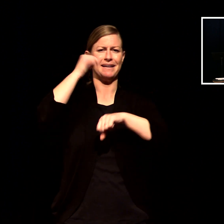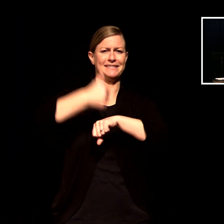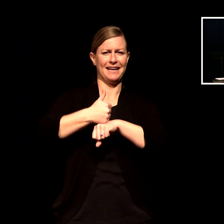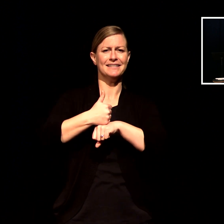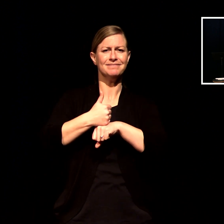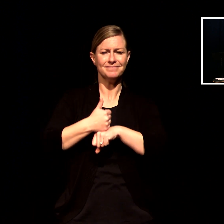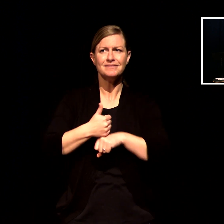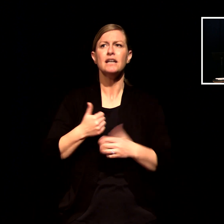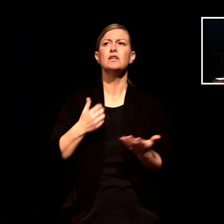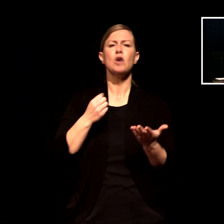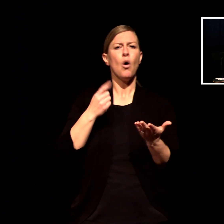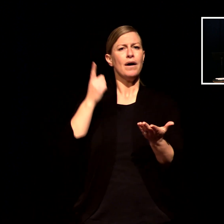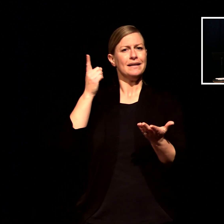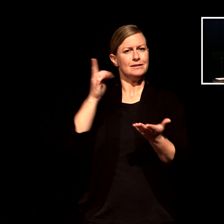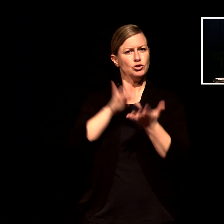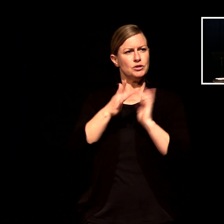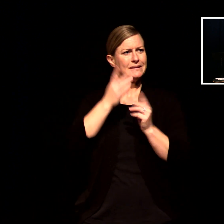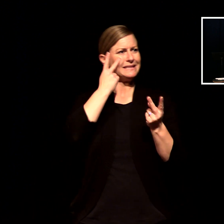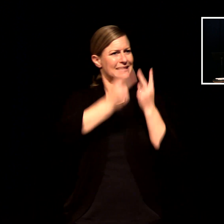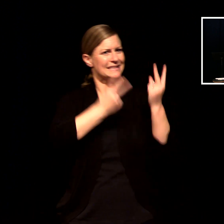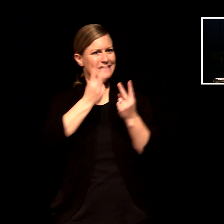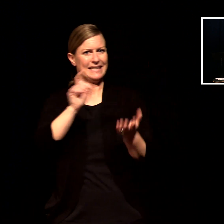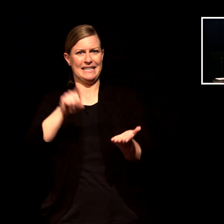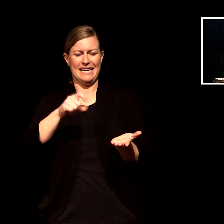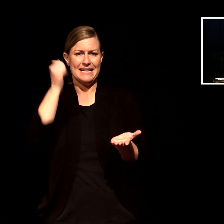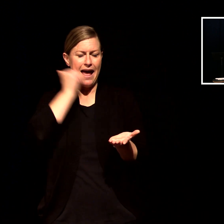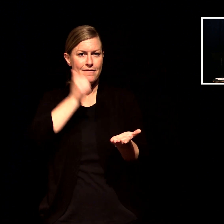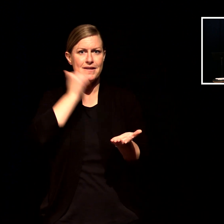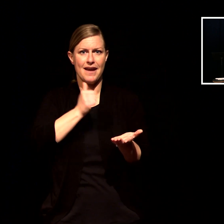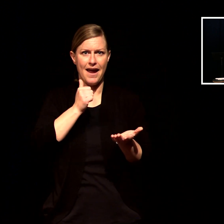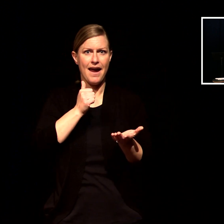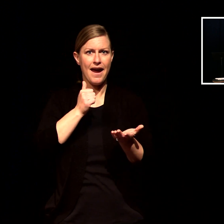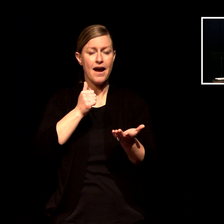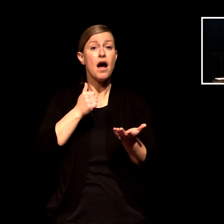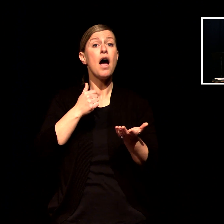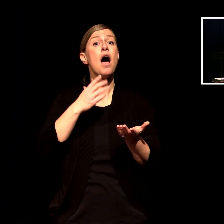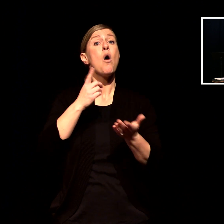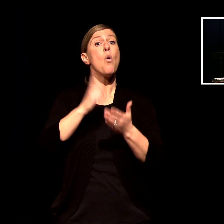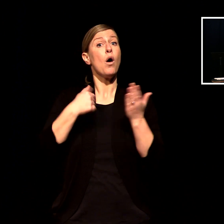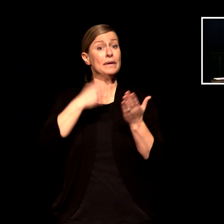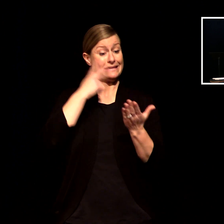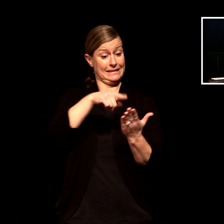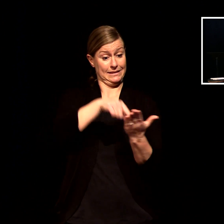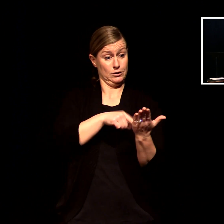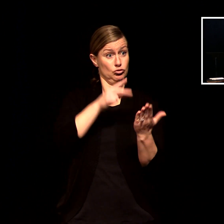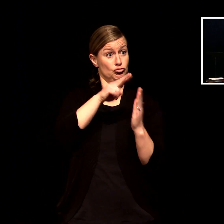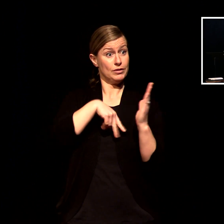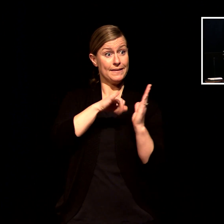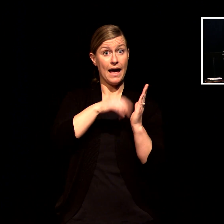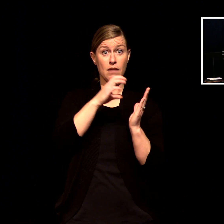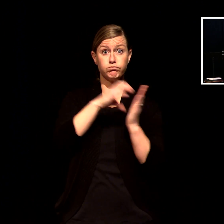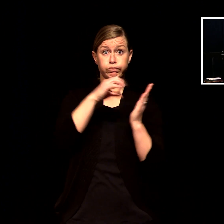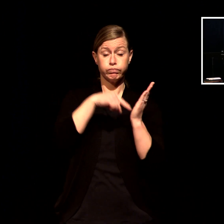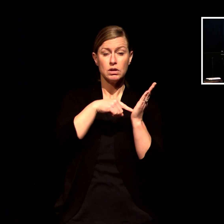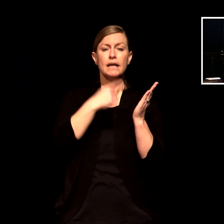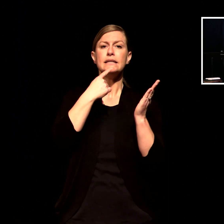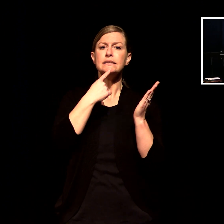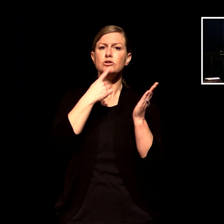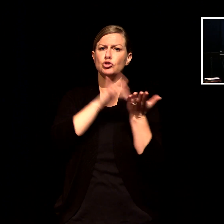and jesus in this passage is reminding us that being on mission is understanding that the harvest won't